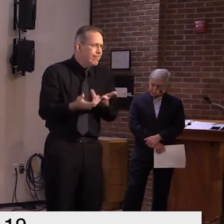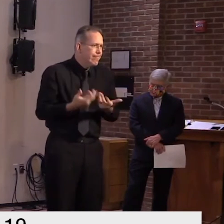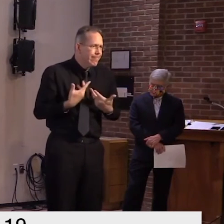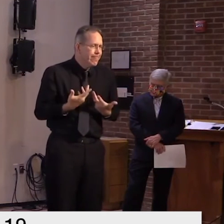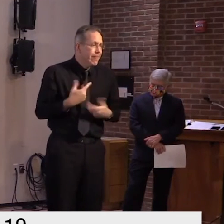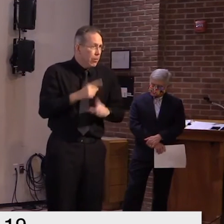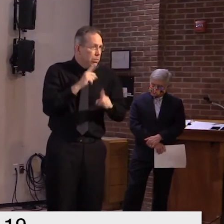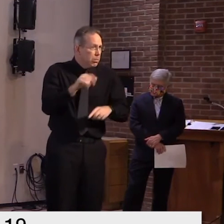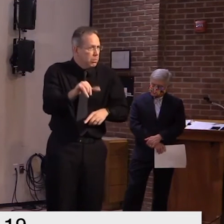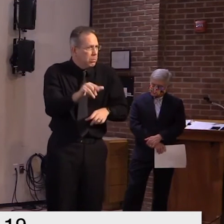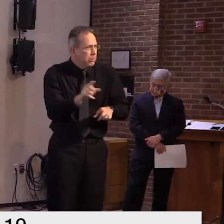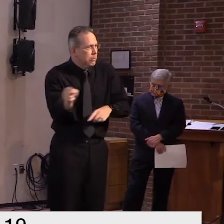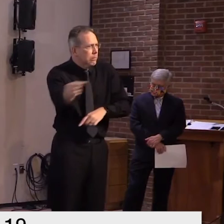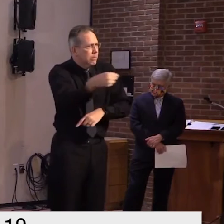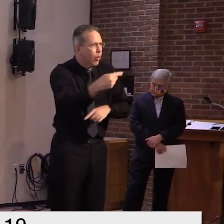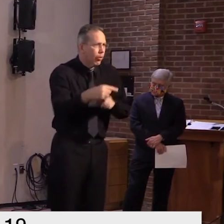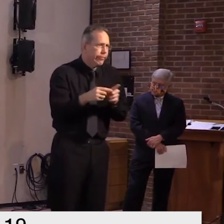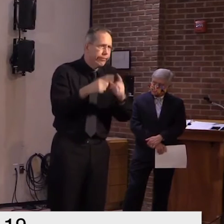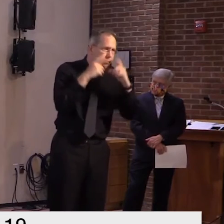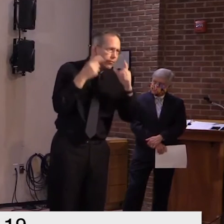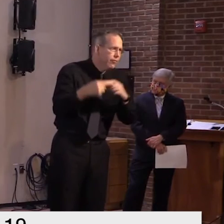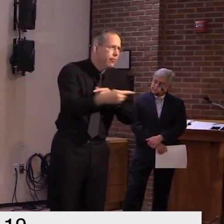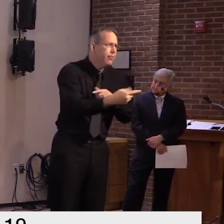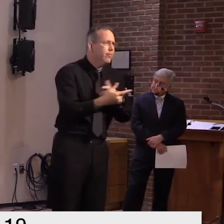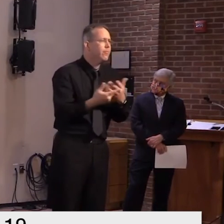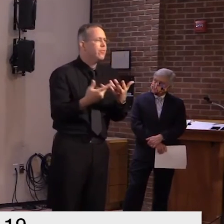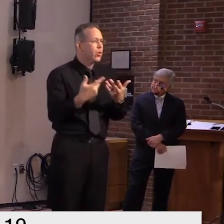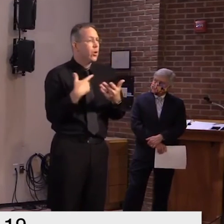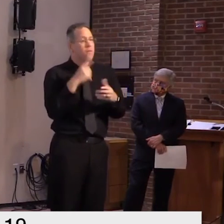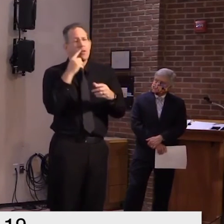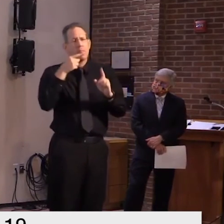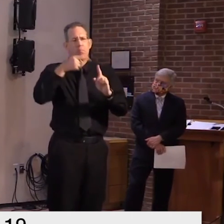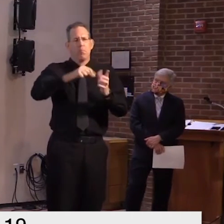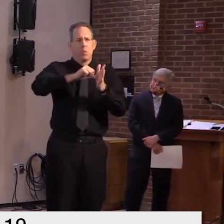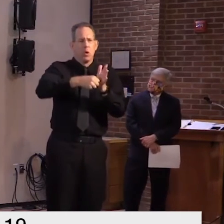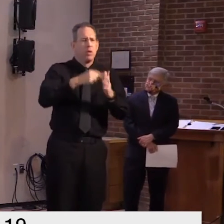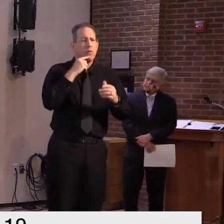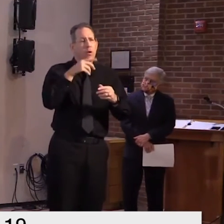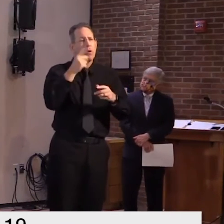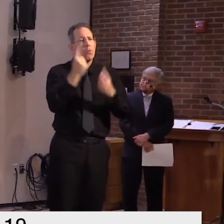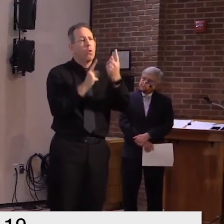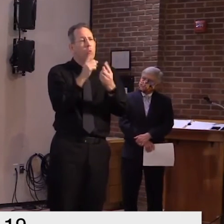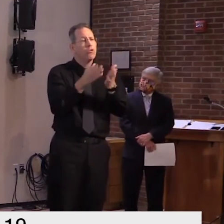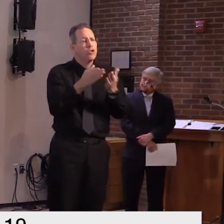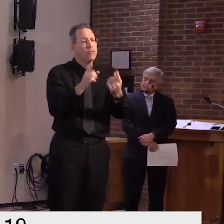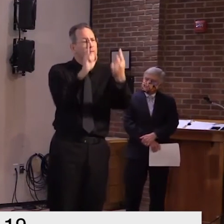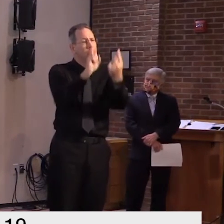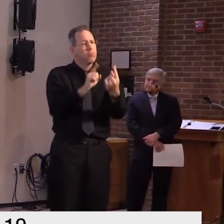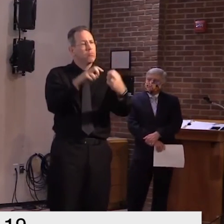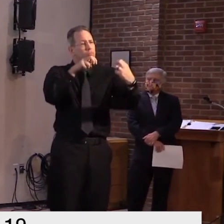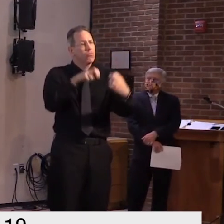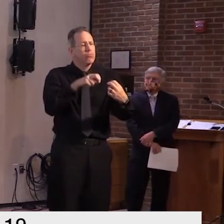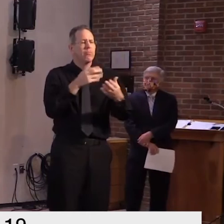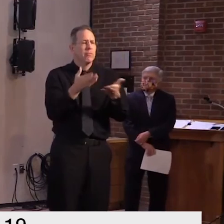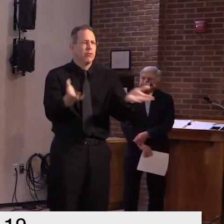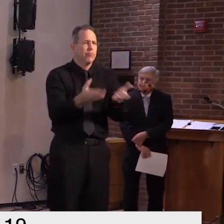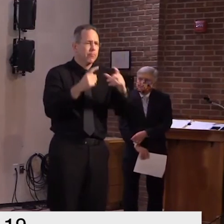facial coverings uh for those appointments thank you very much appreciate it